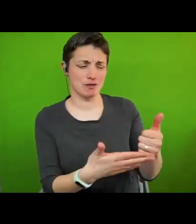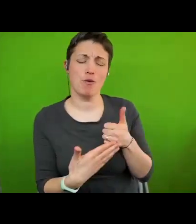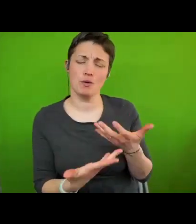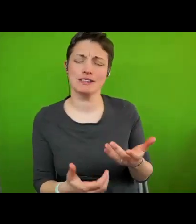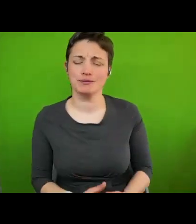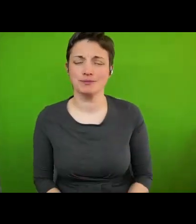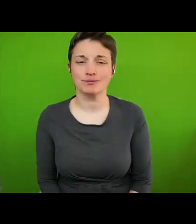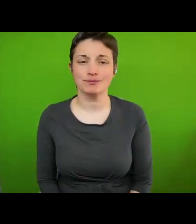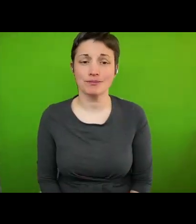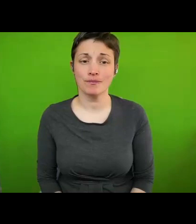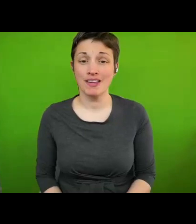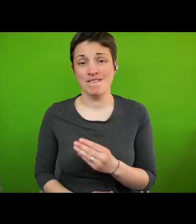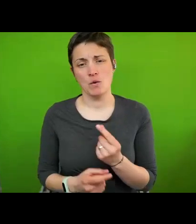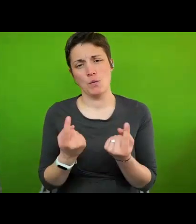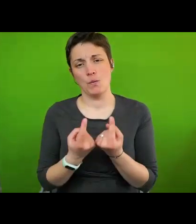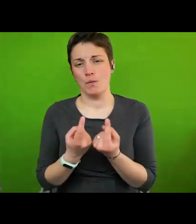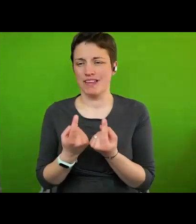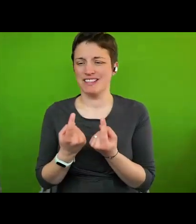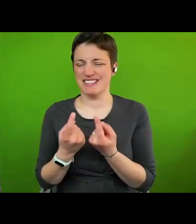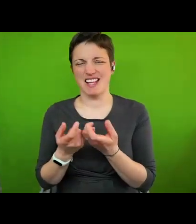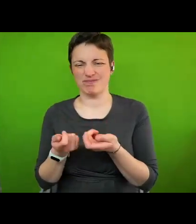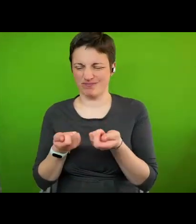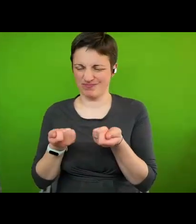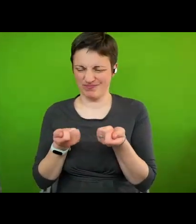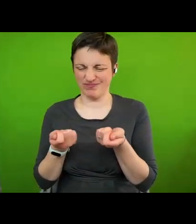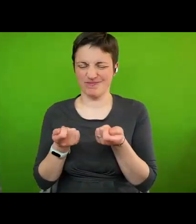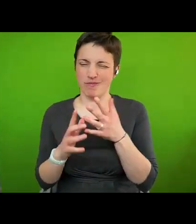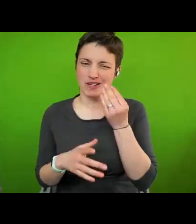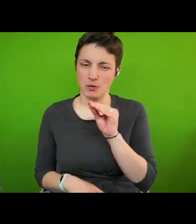I have a few administrative matters to cover at the outset.